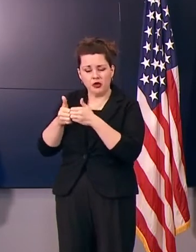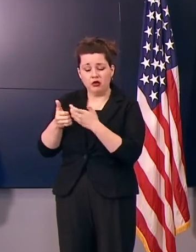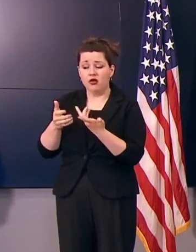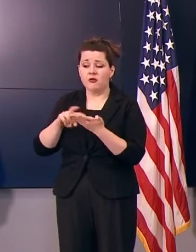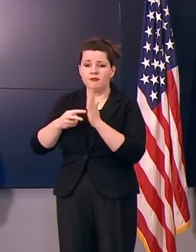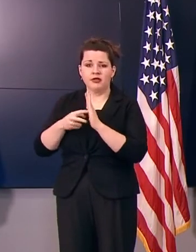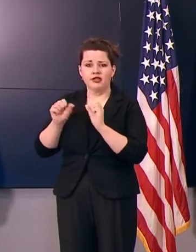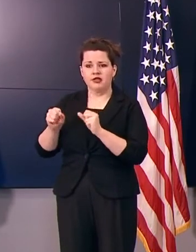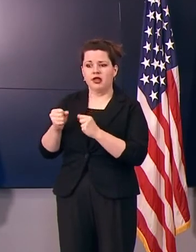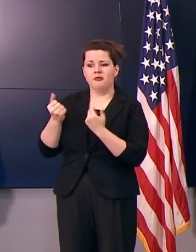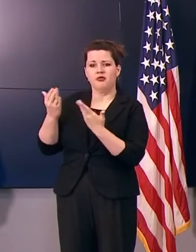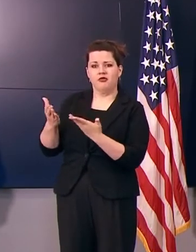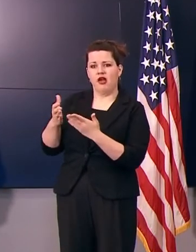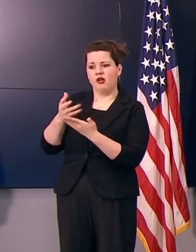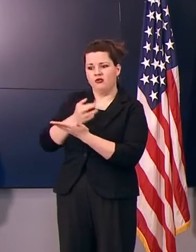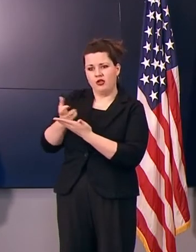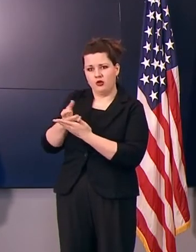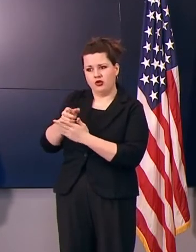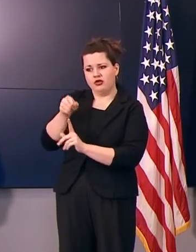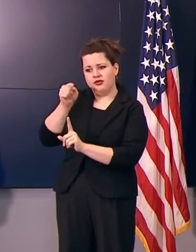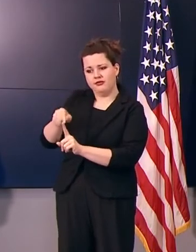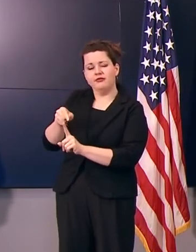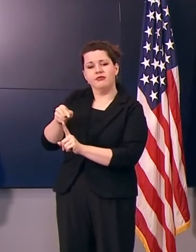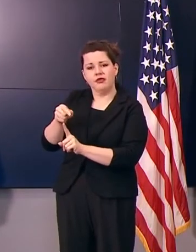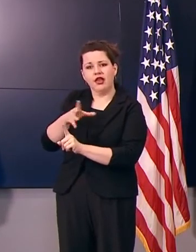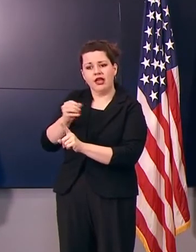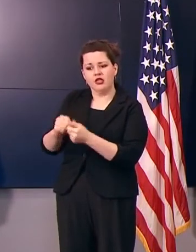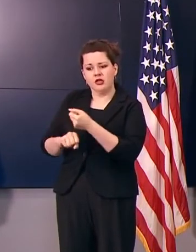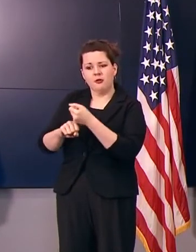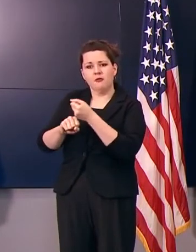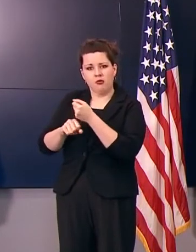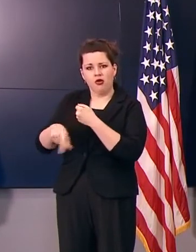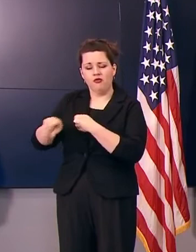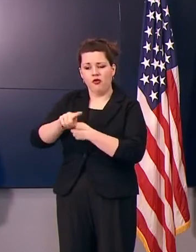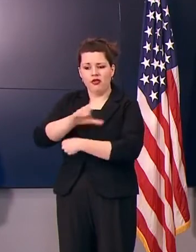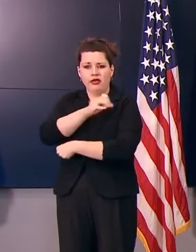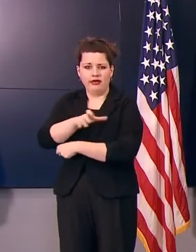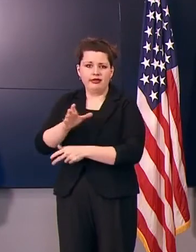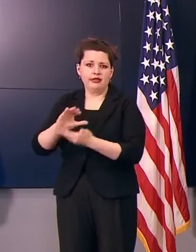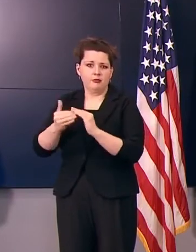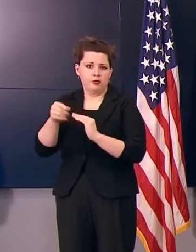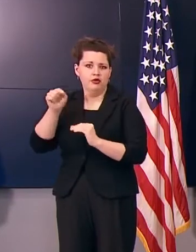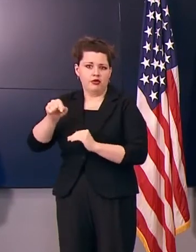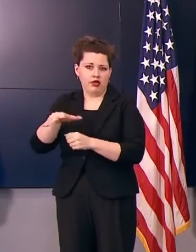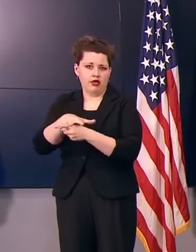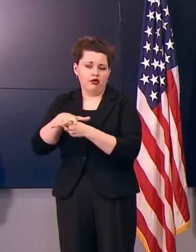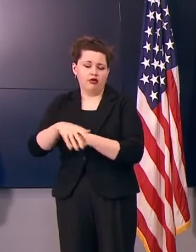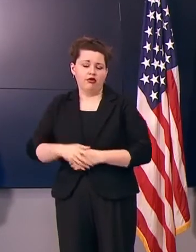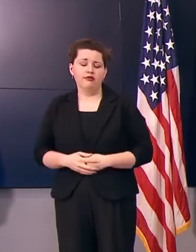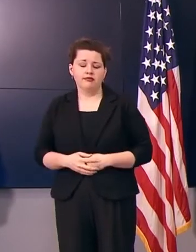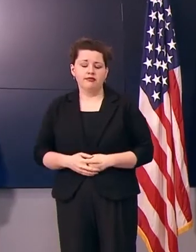targeted resources and support to public health and clinicians and communities in those areas.